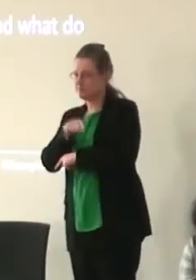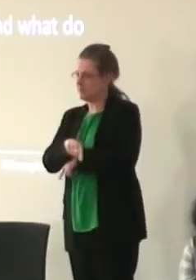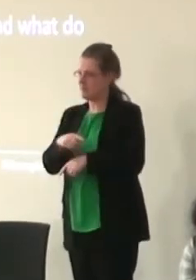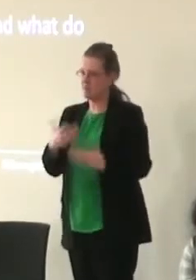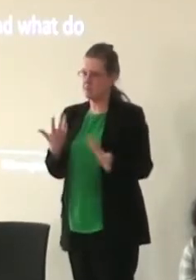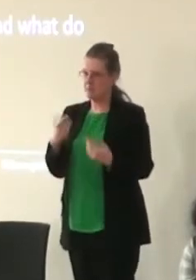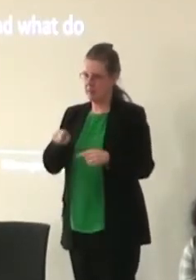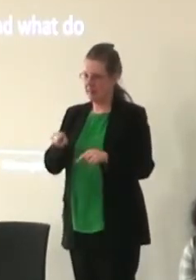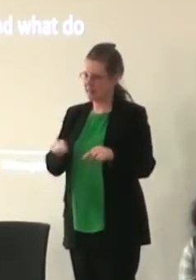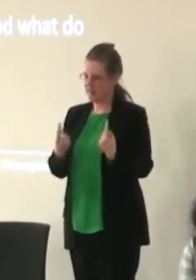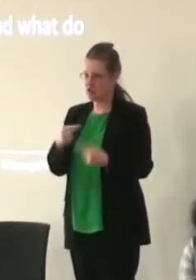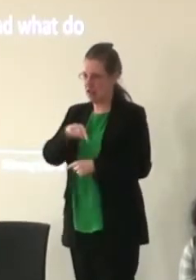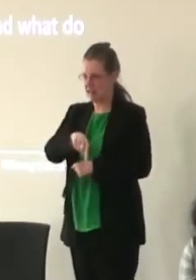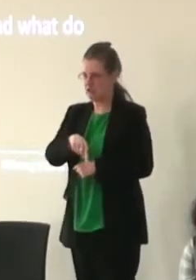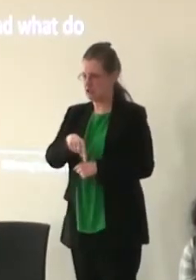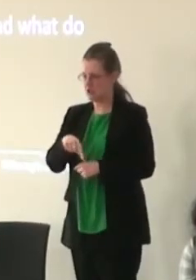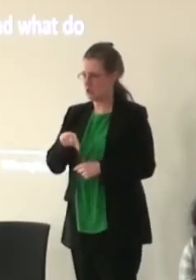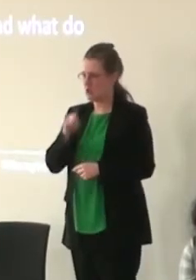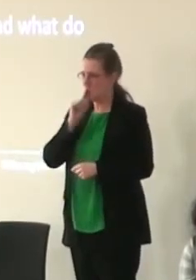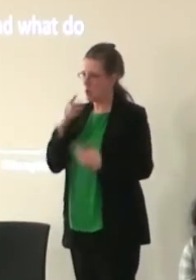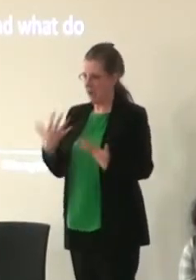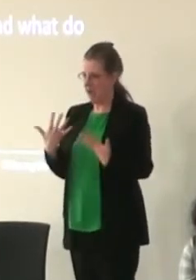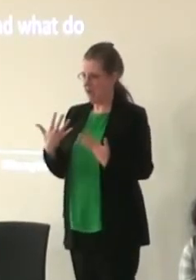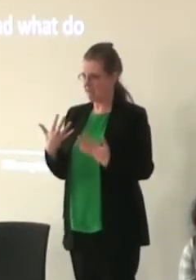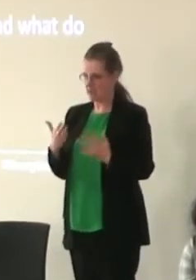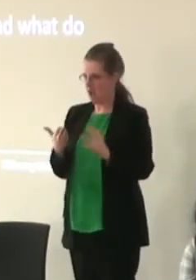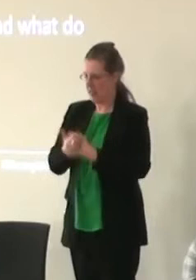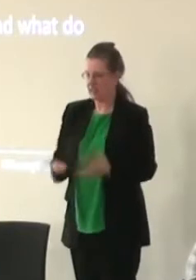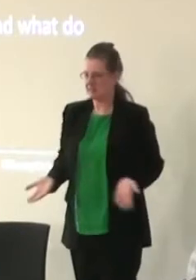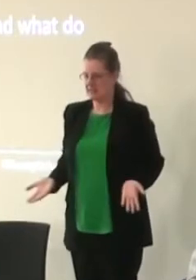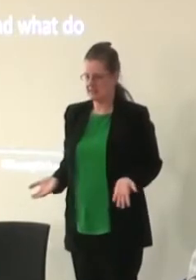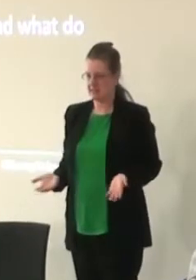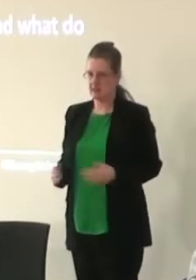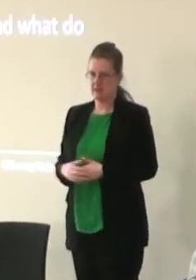the challenge particularly for those who haven't got that first point access